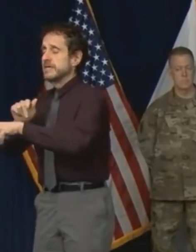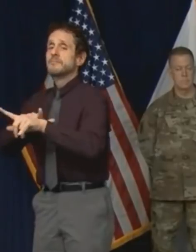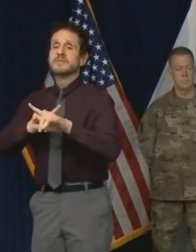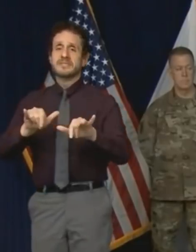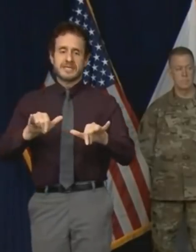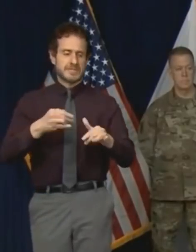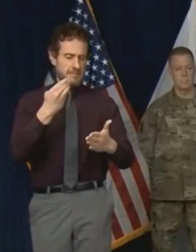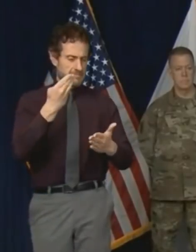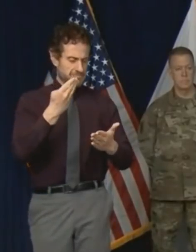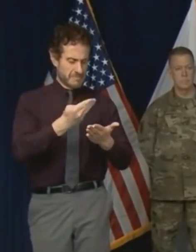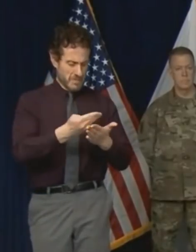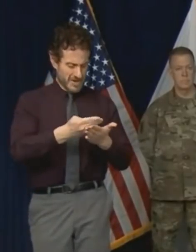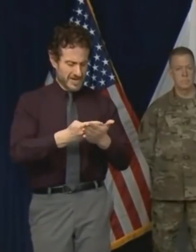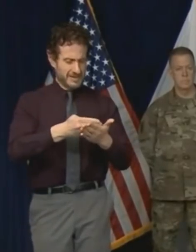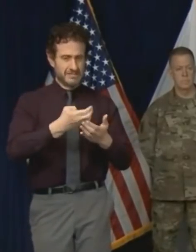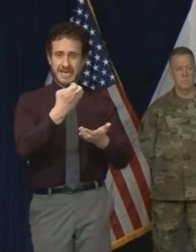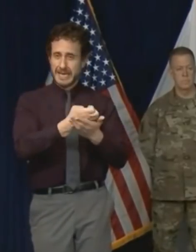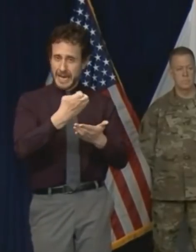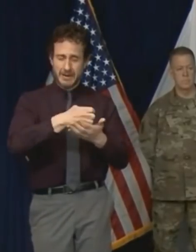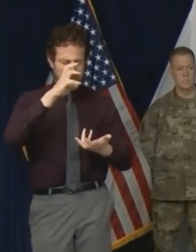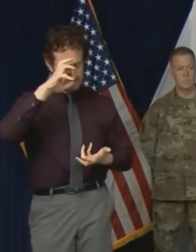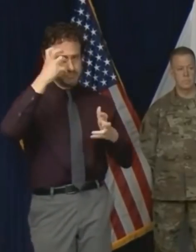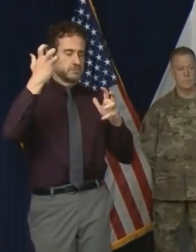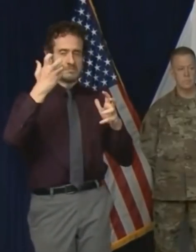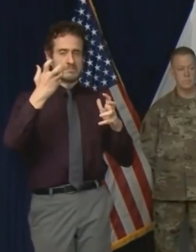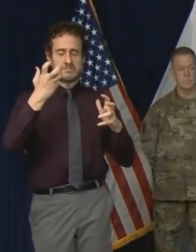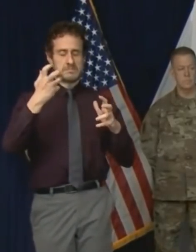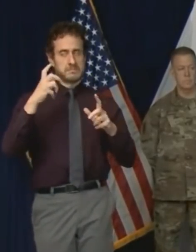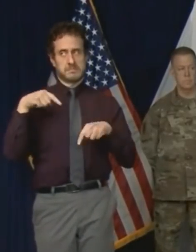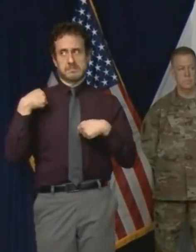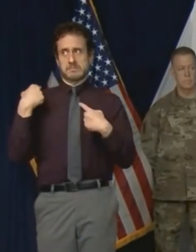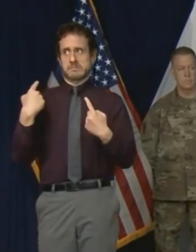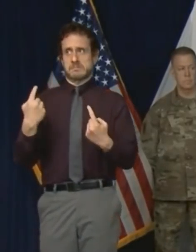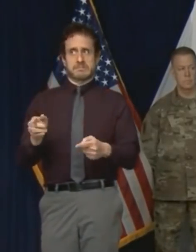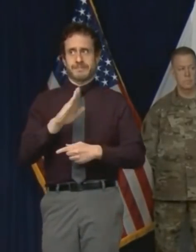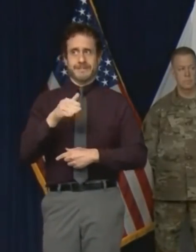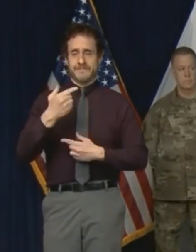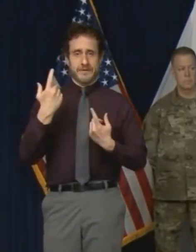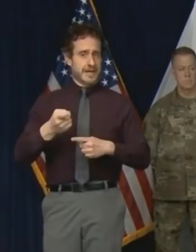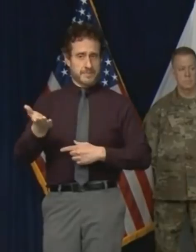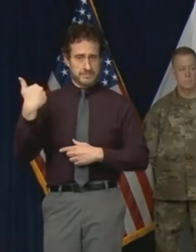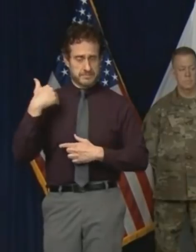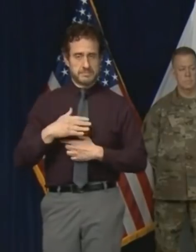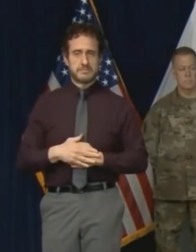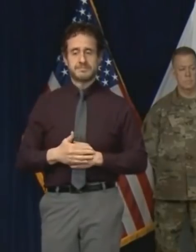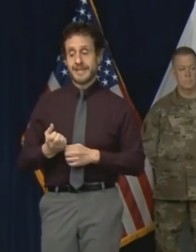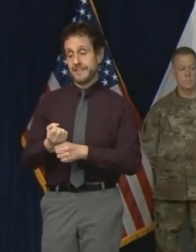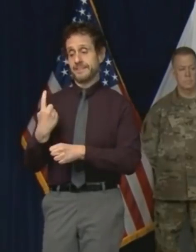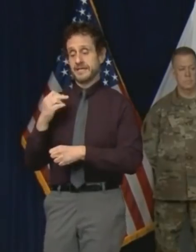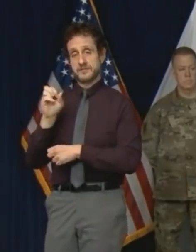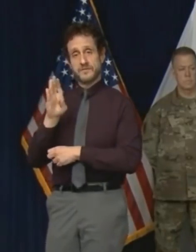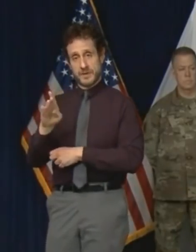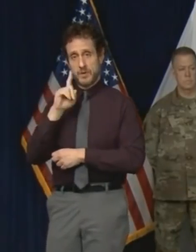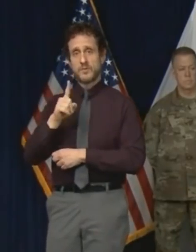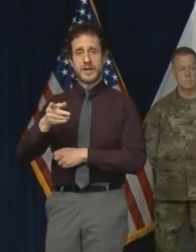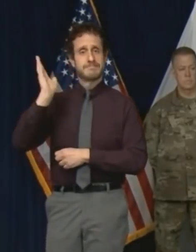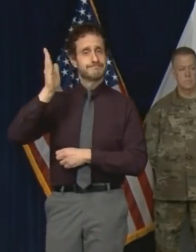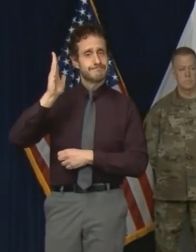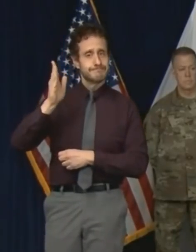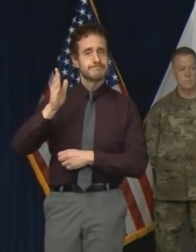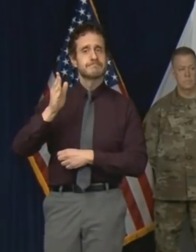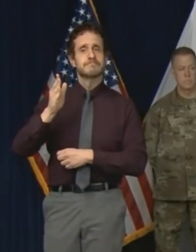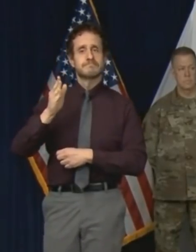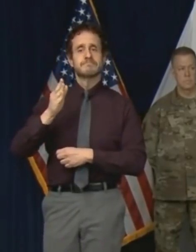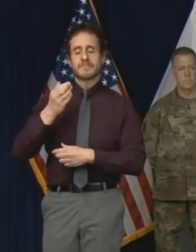that's unprecedented in modern history. Last February when I presented a fiscal year 2021 budget